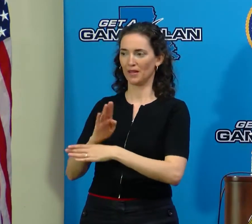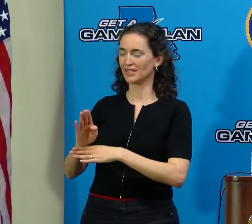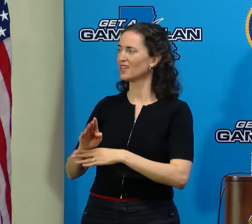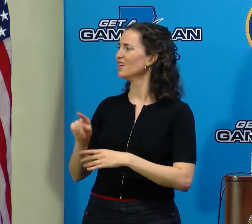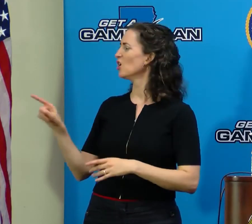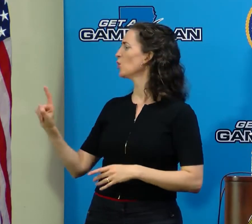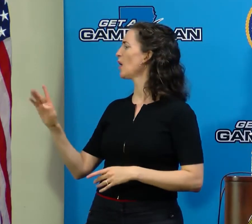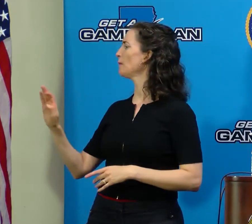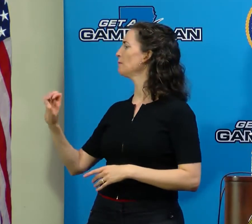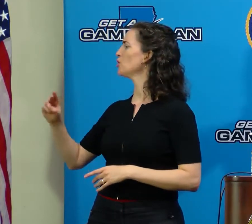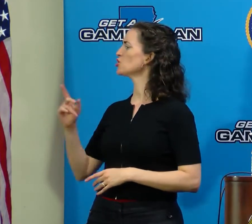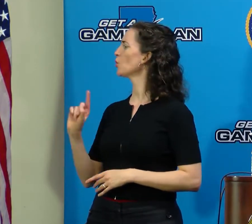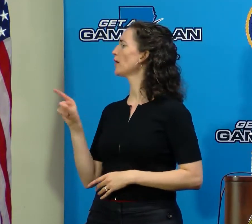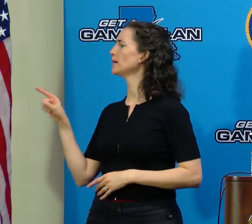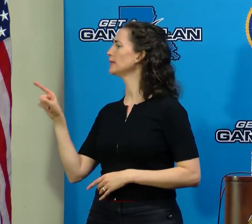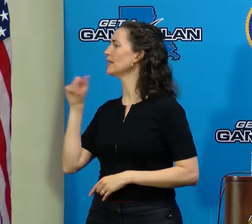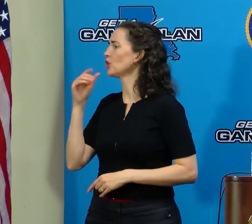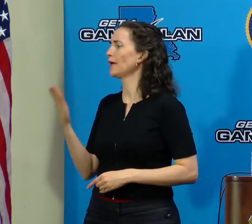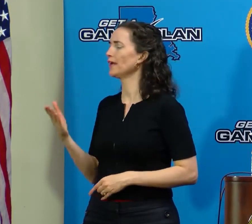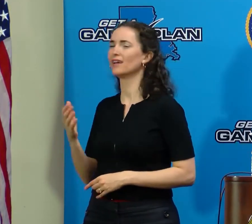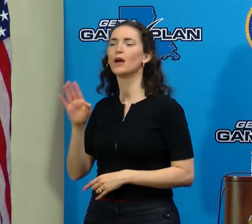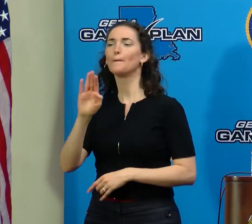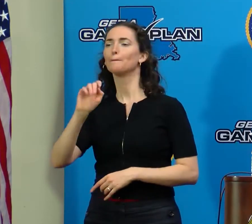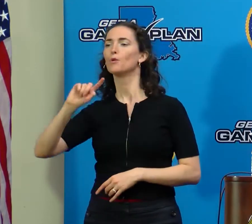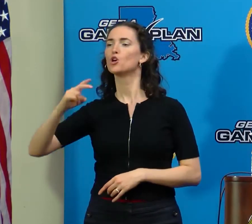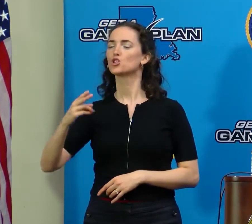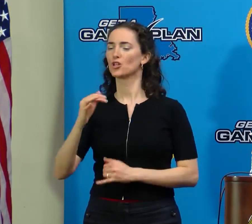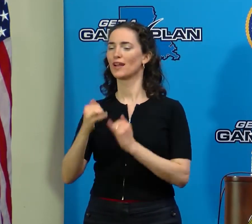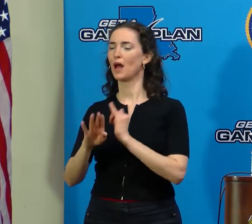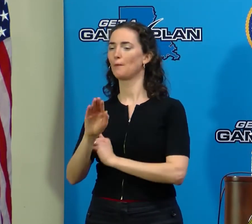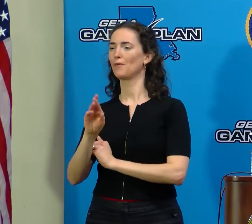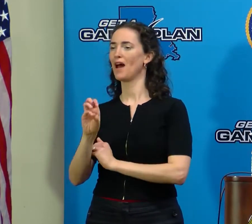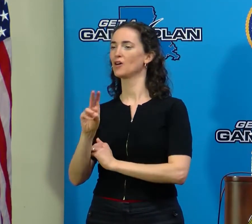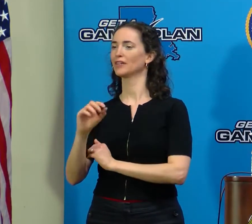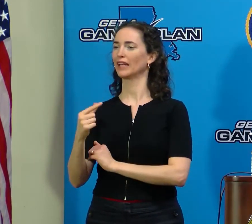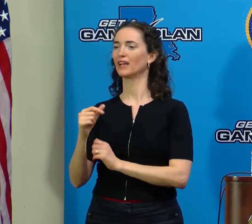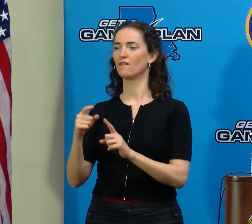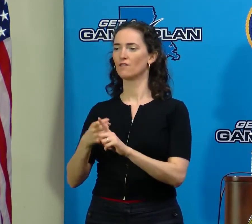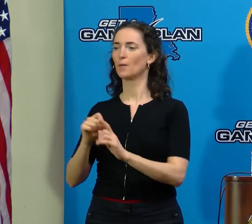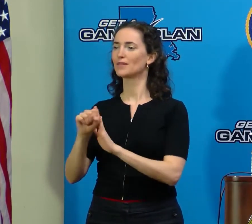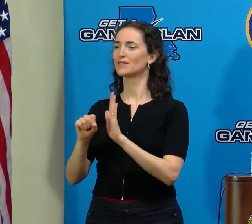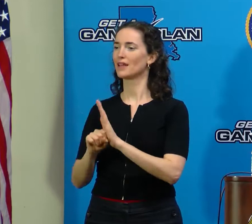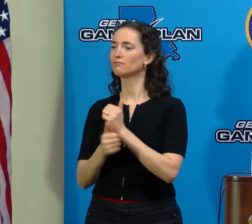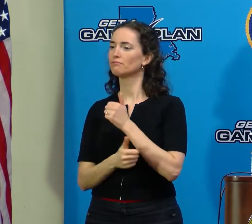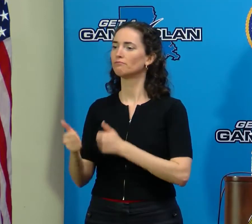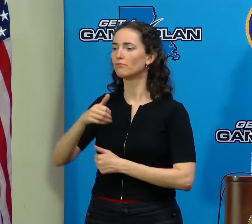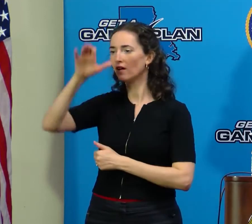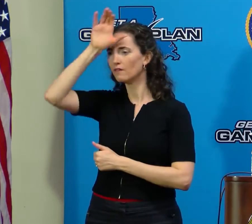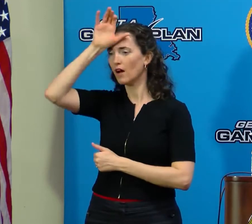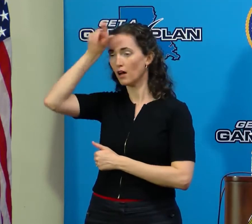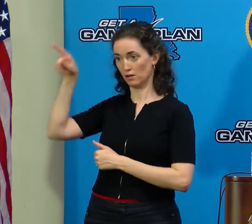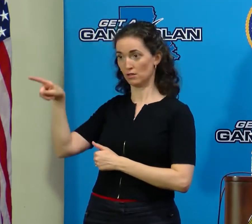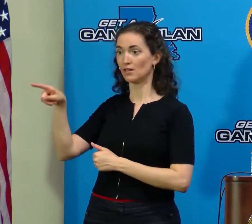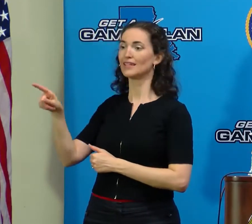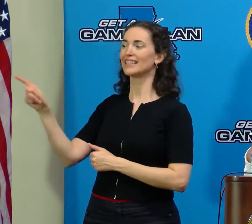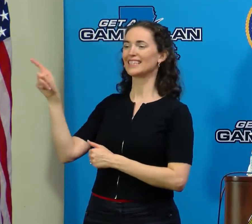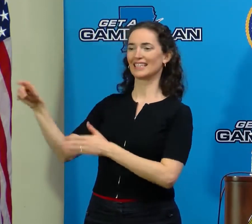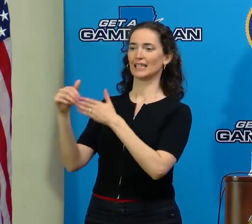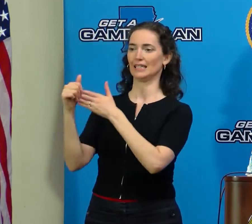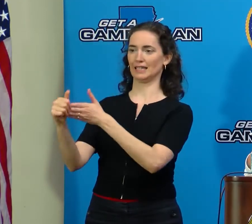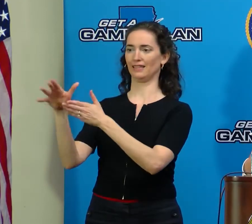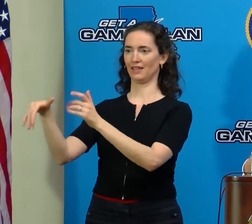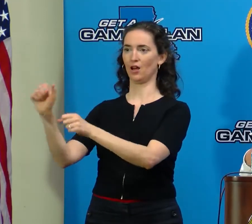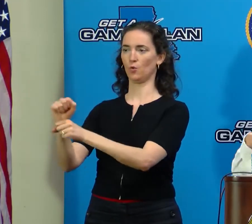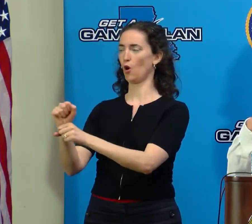Butch Browning, the state fire marshal, leads this effort for us. And so that's